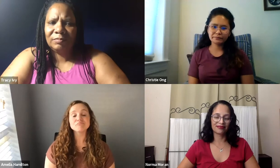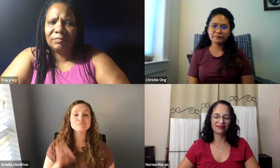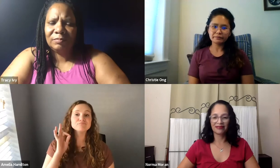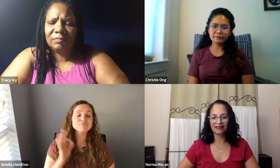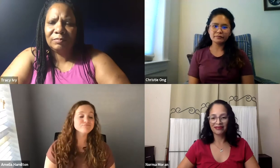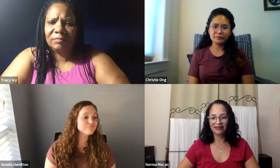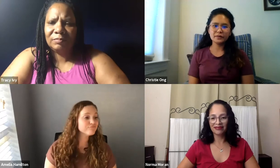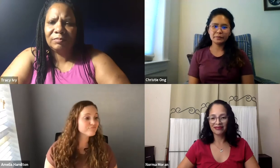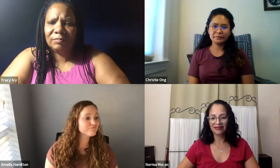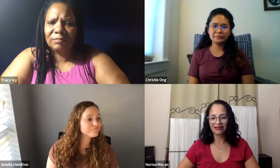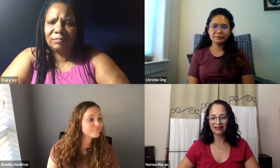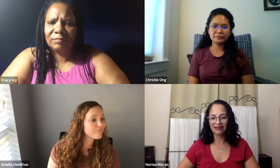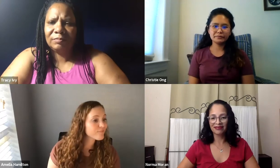in their area. But that's a great idea, Amelia.